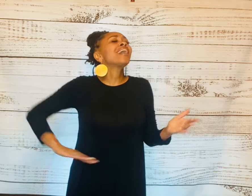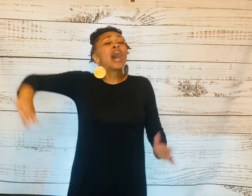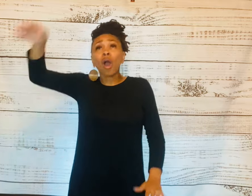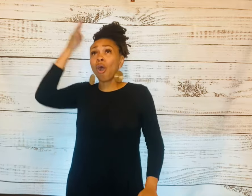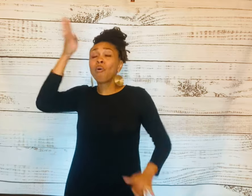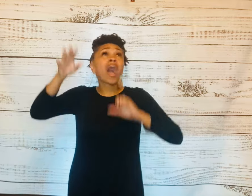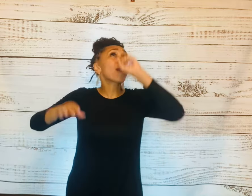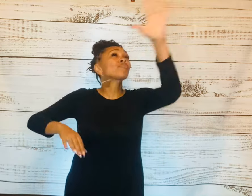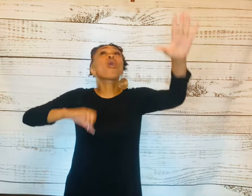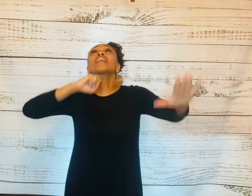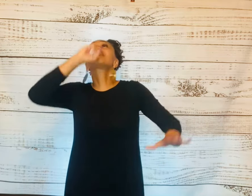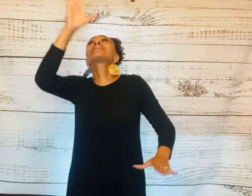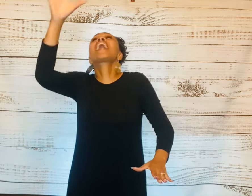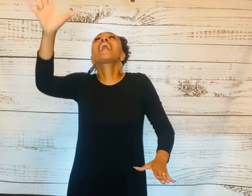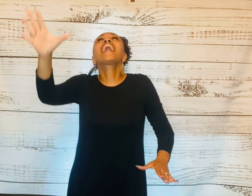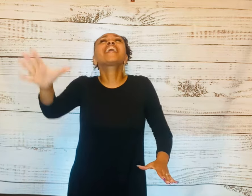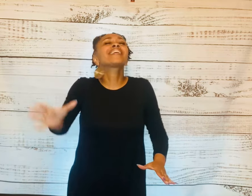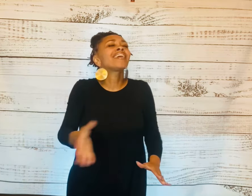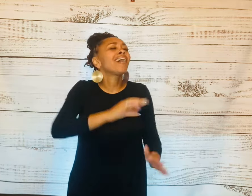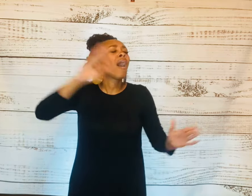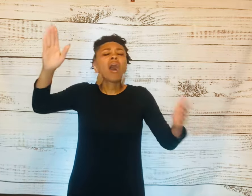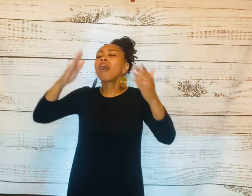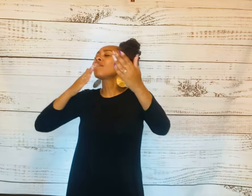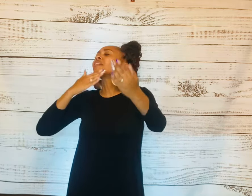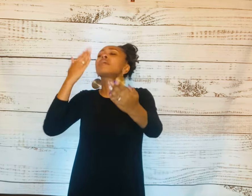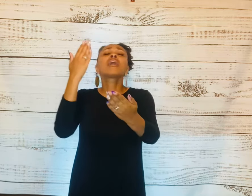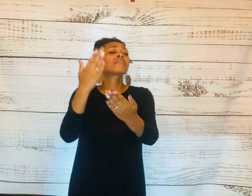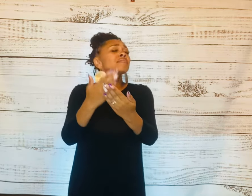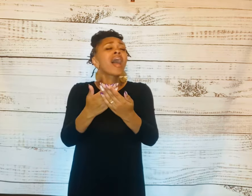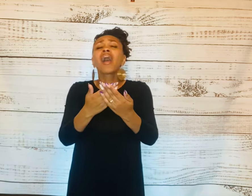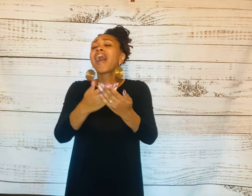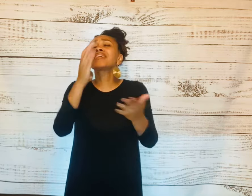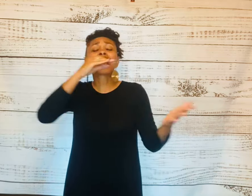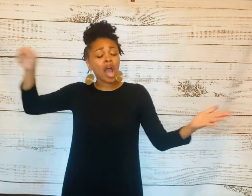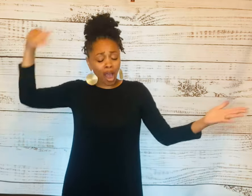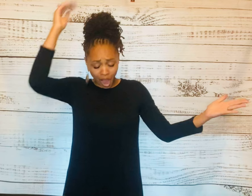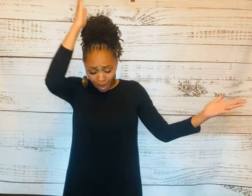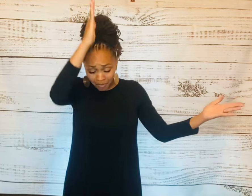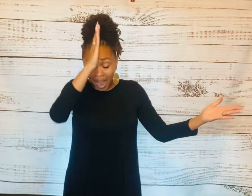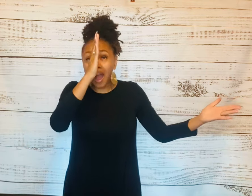Oh, I'm gonna say, oh, for goodness, oh, God